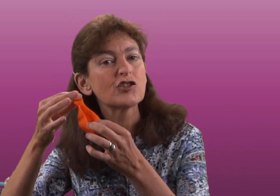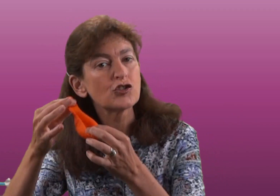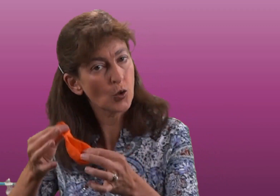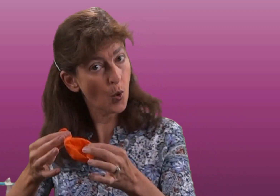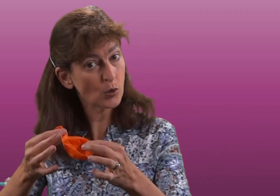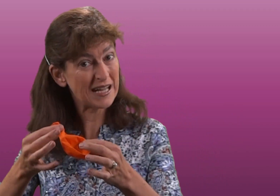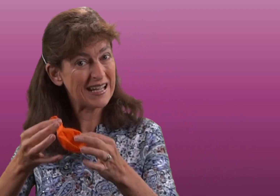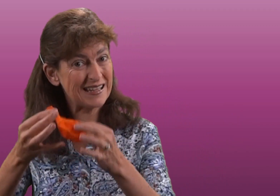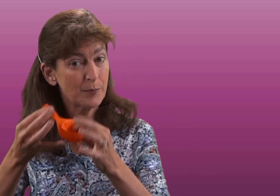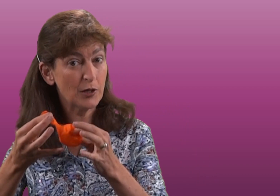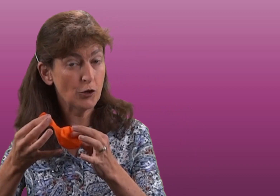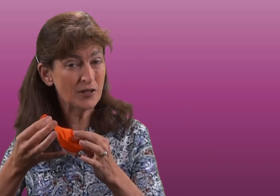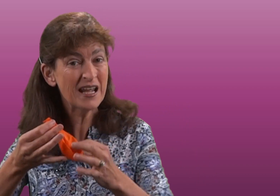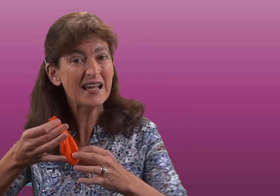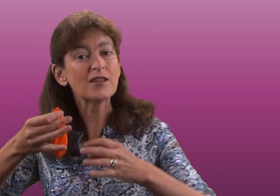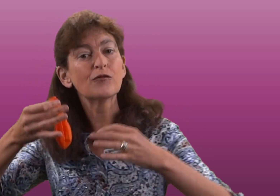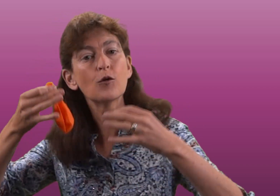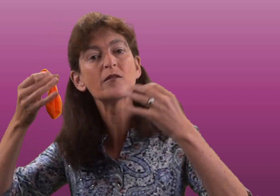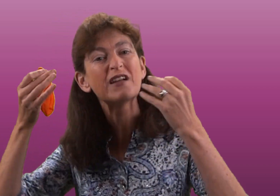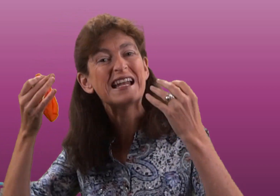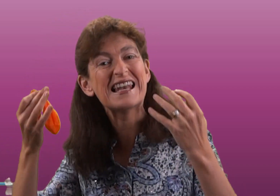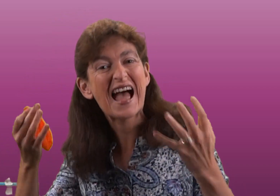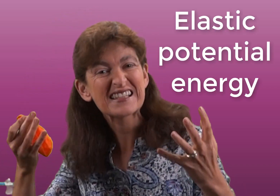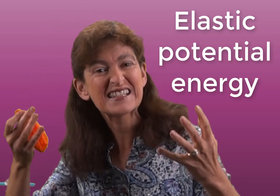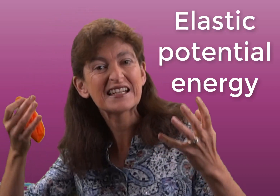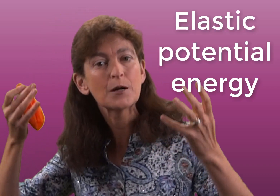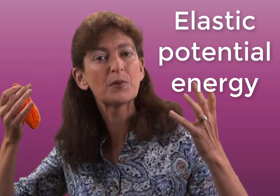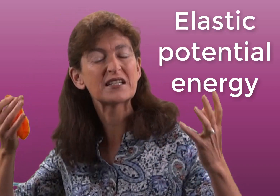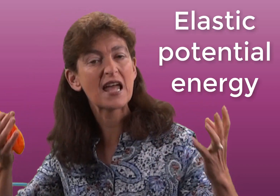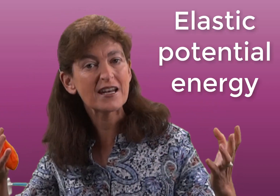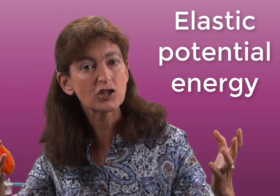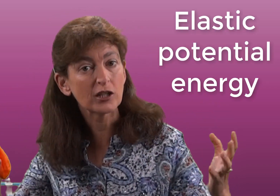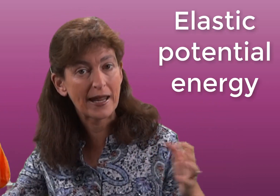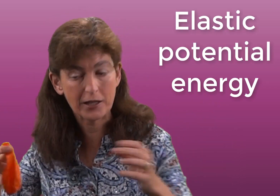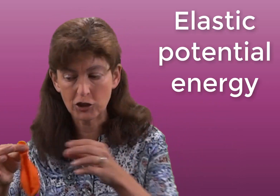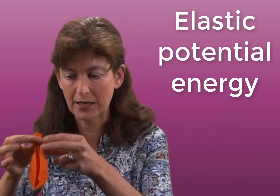stored in the balloon in the form of elastic potential energy.